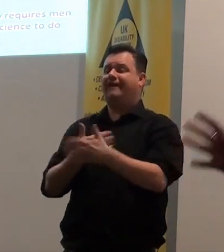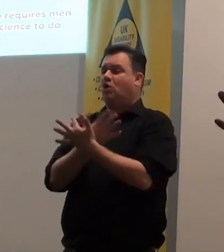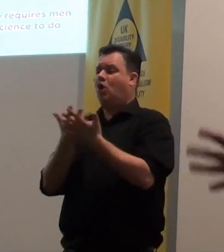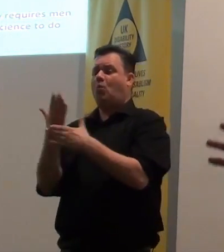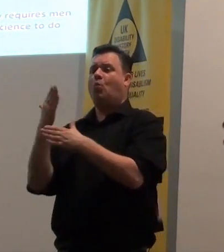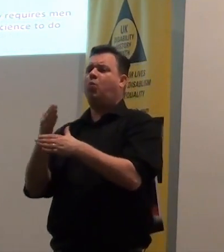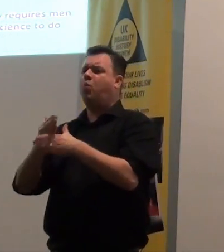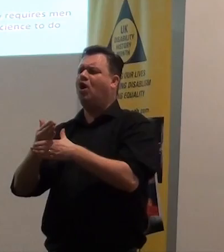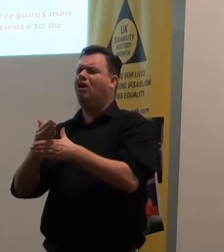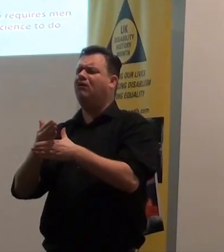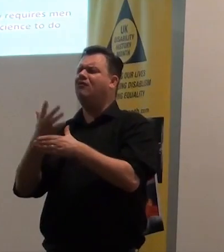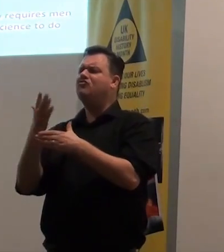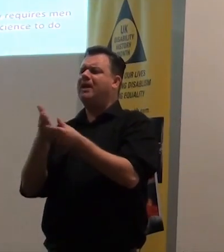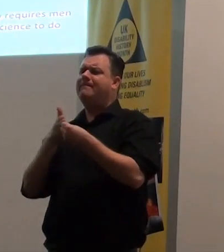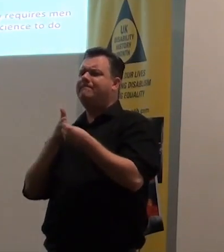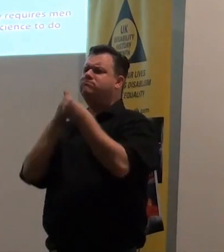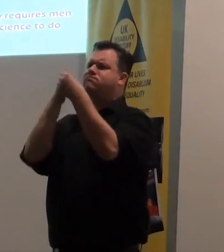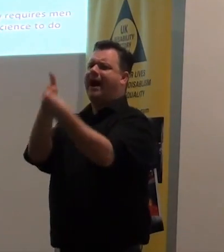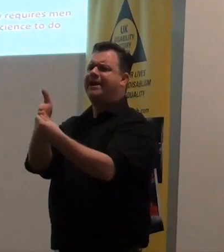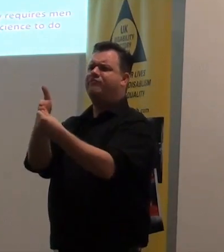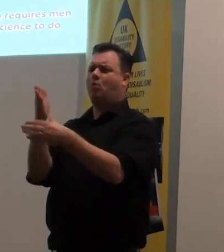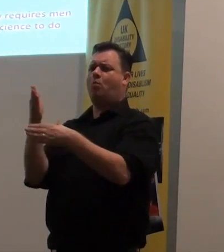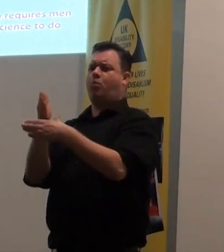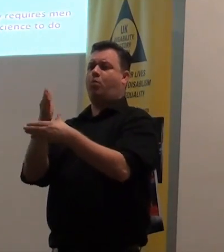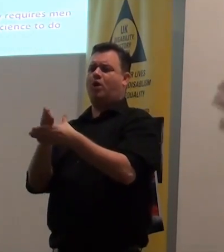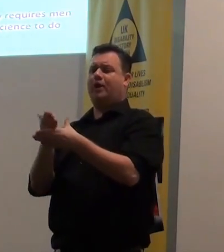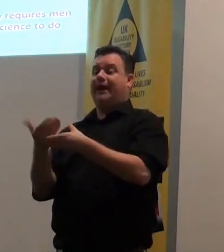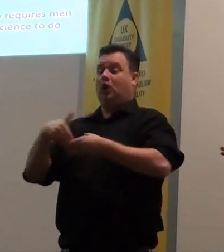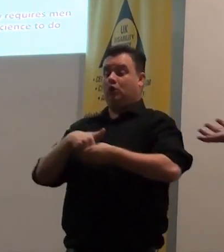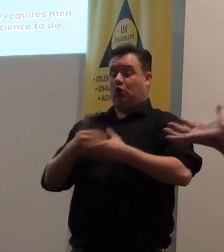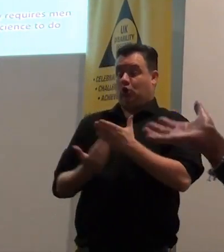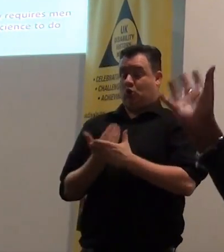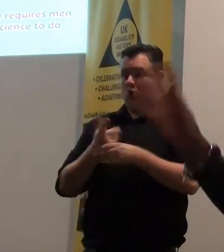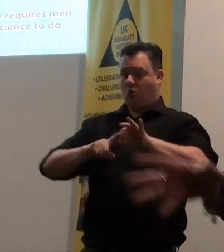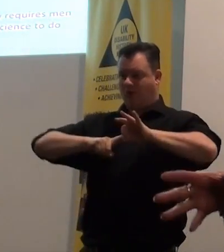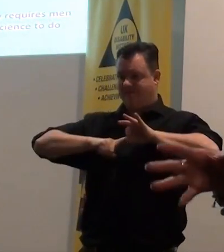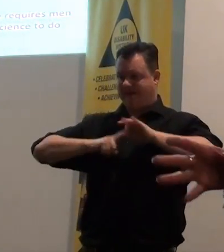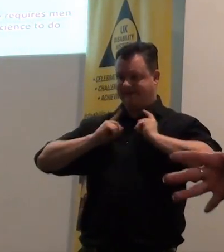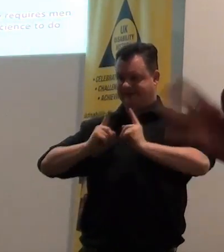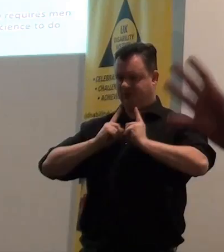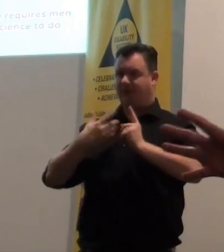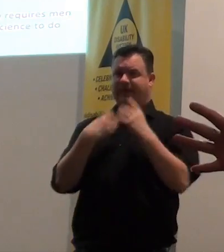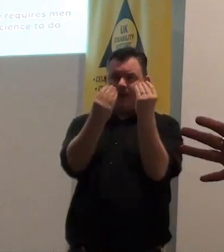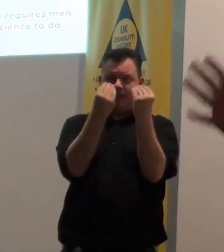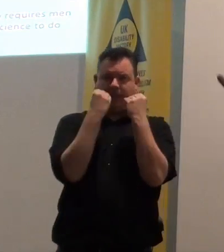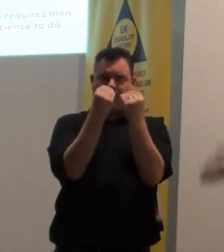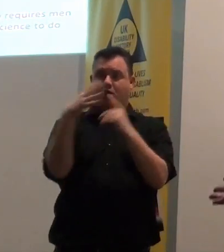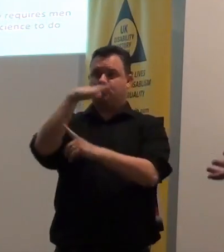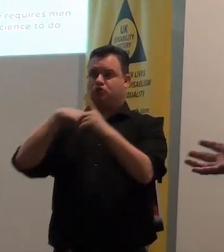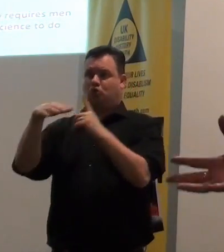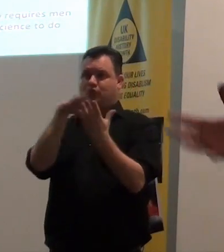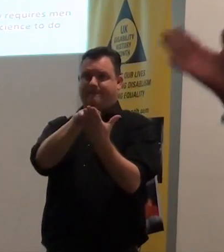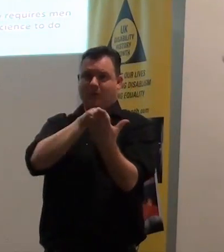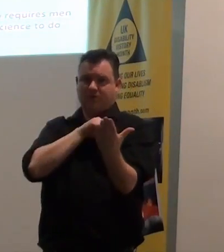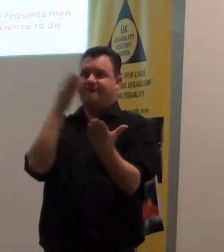very good work, very pioneering work, including as a newly qualified teacher, I had training on the social model of disability